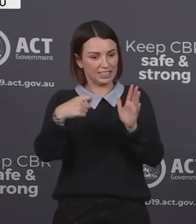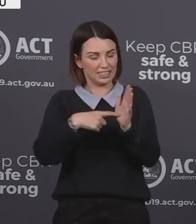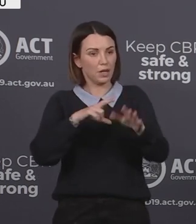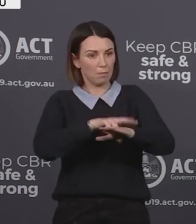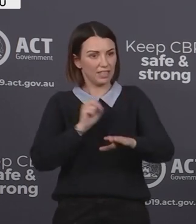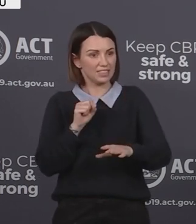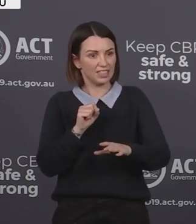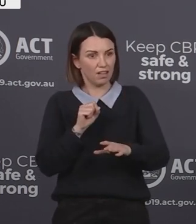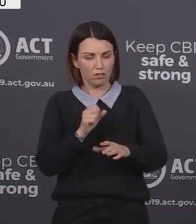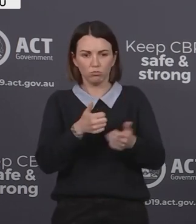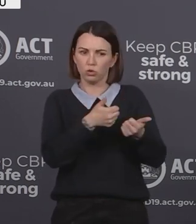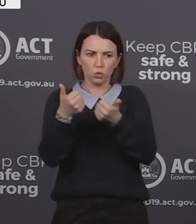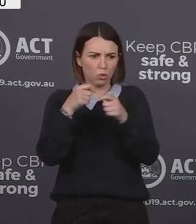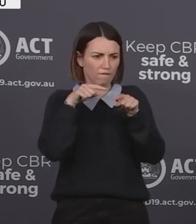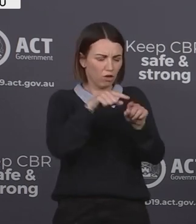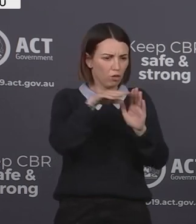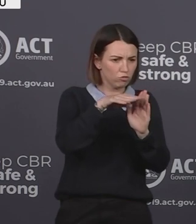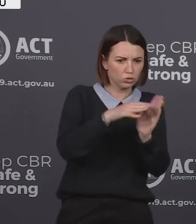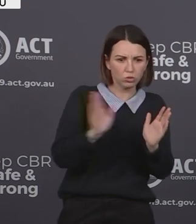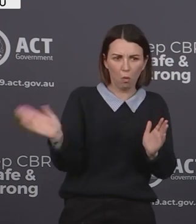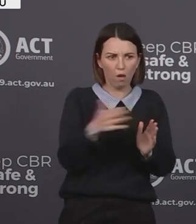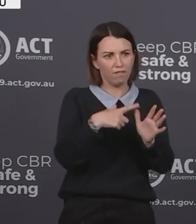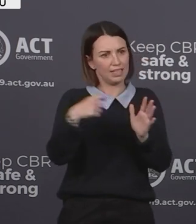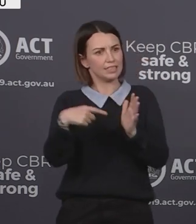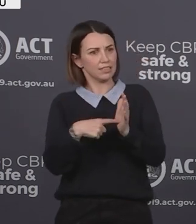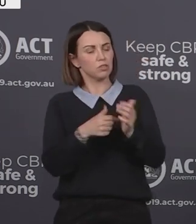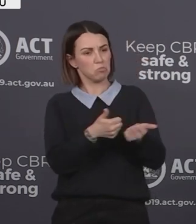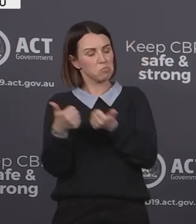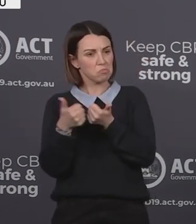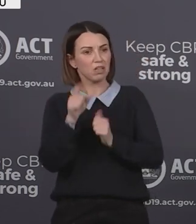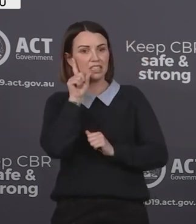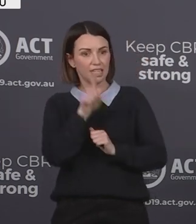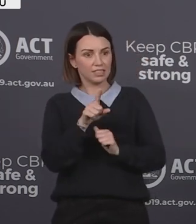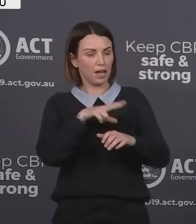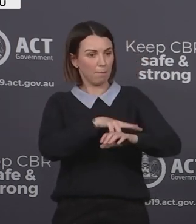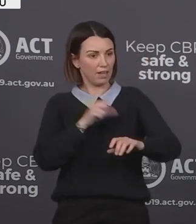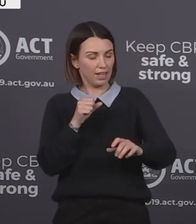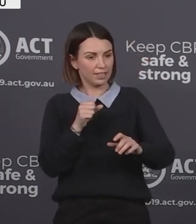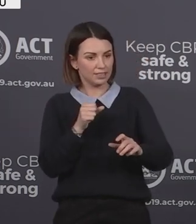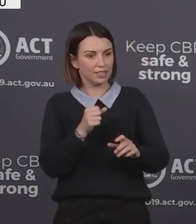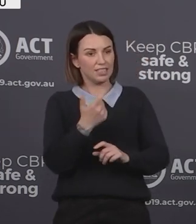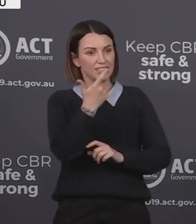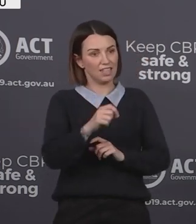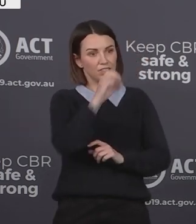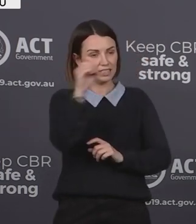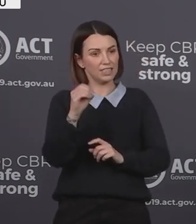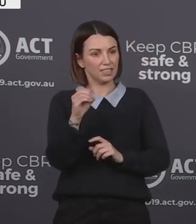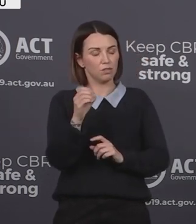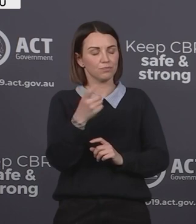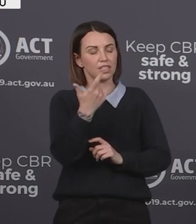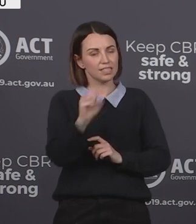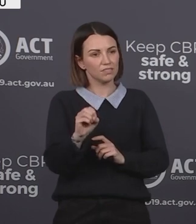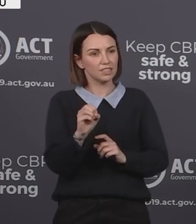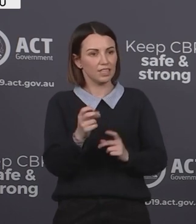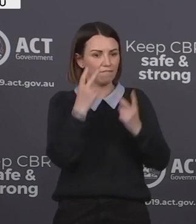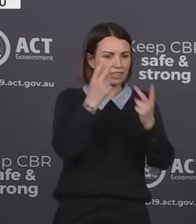to report a good level of compliance across the ACT. Yesterday, police conducted 70 in-person compliance checks